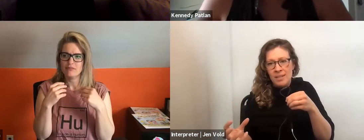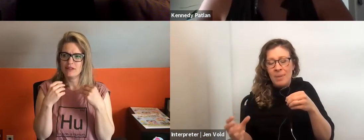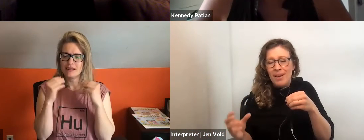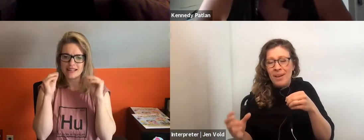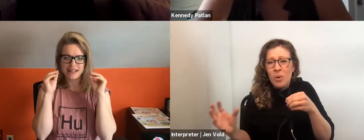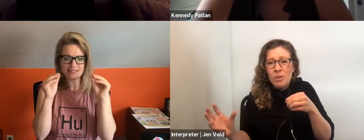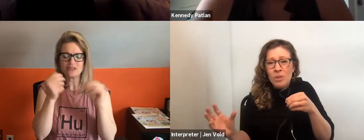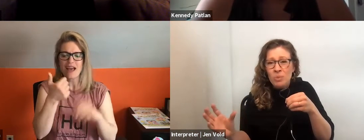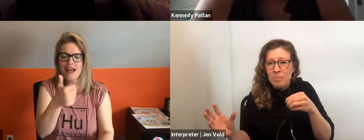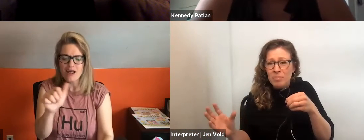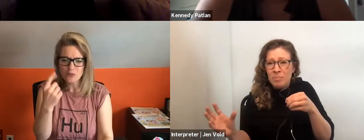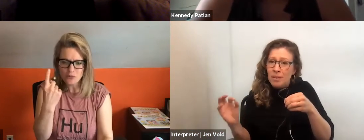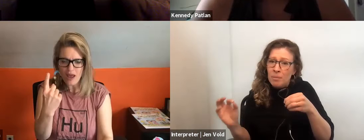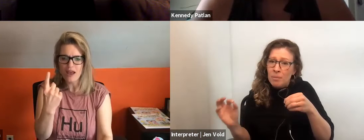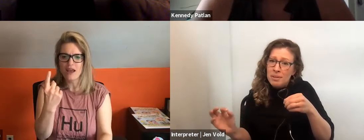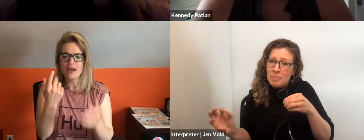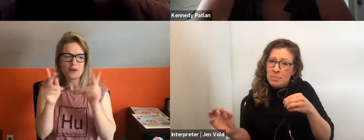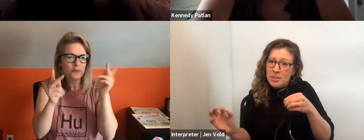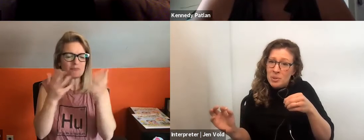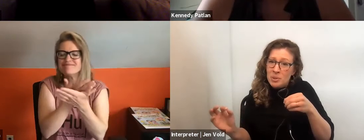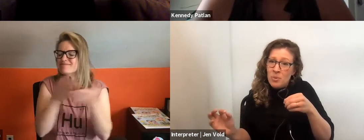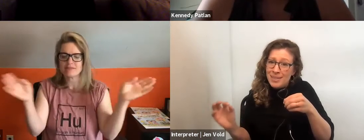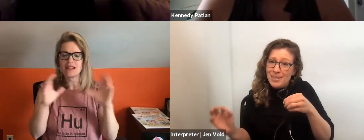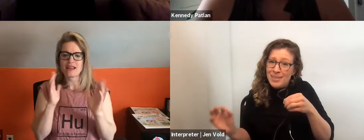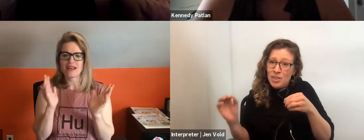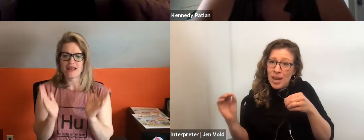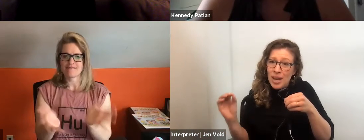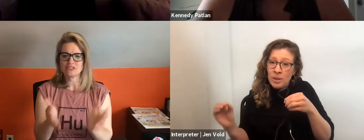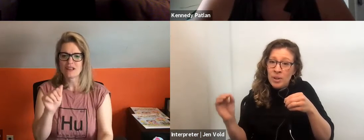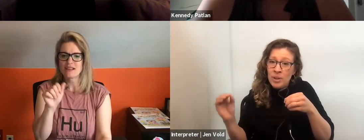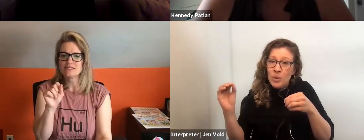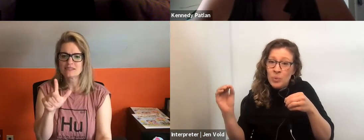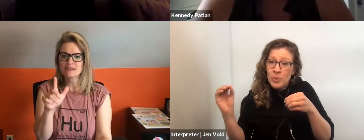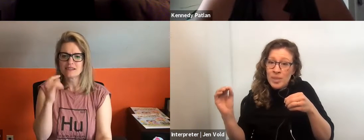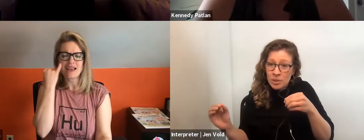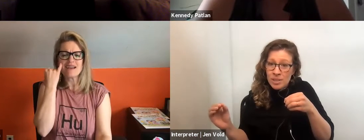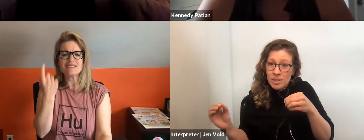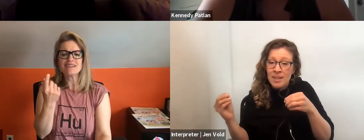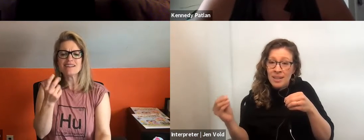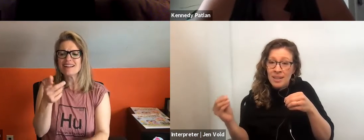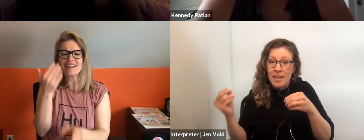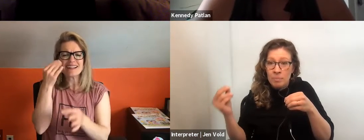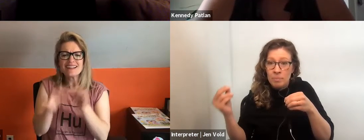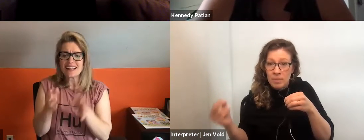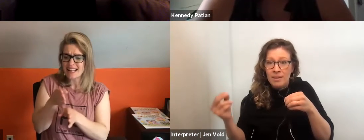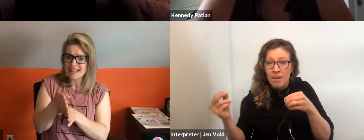ASL app and our goal was really pretty simple. We just wanted to teach anyone who was interested in like immediate